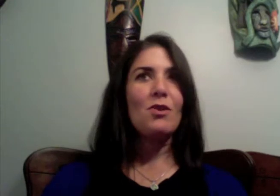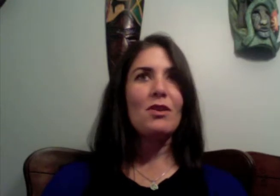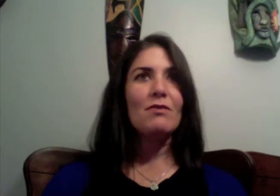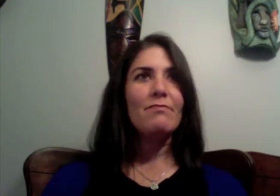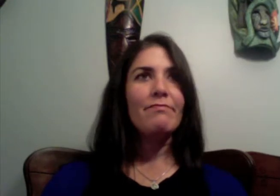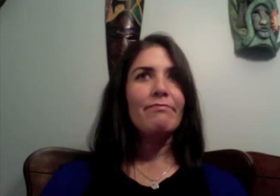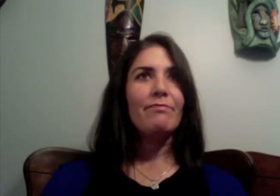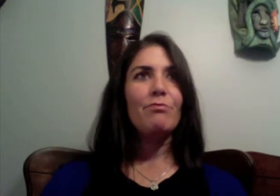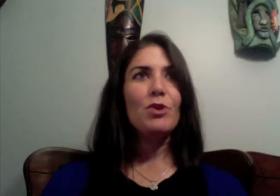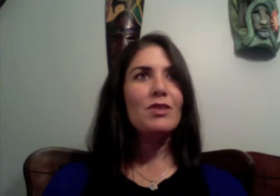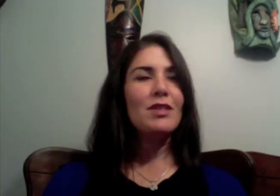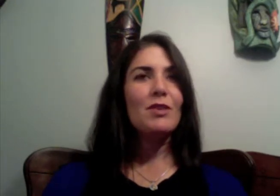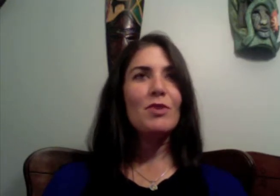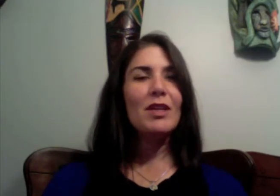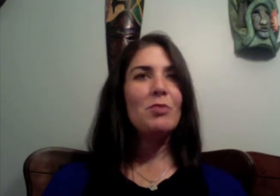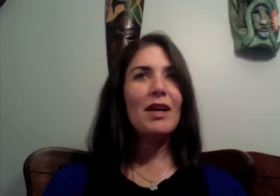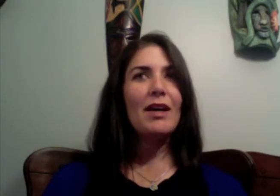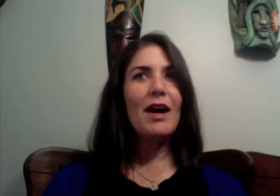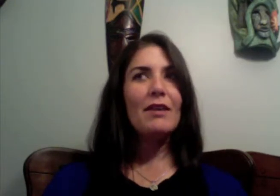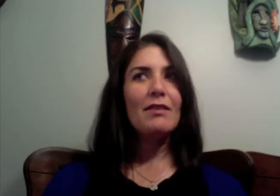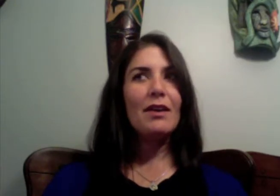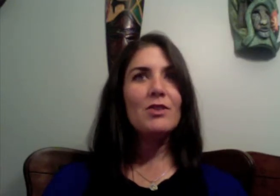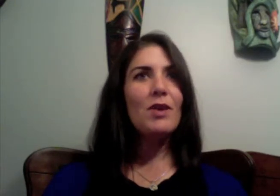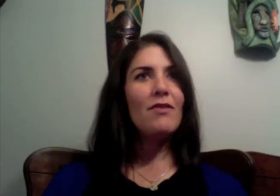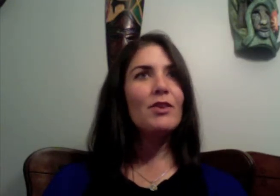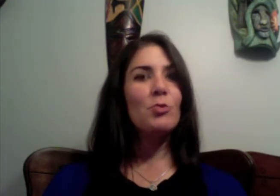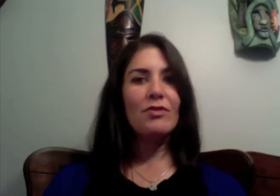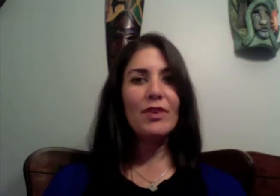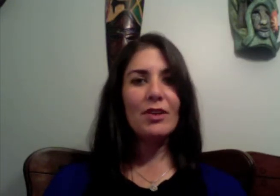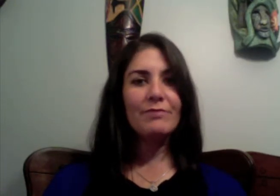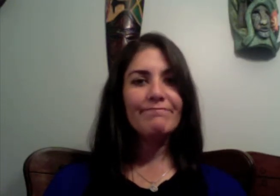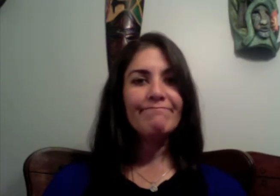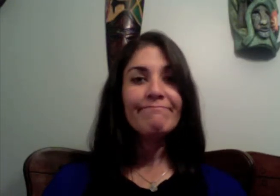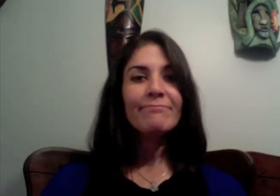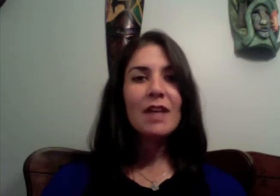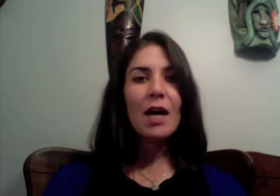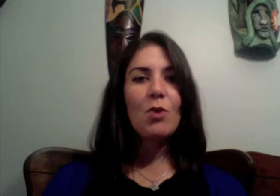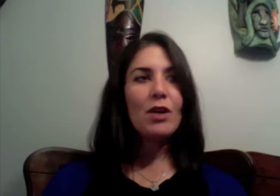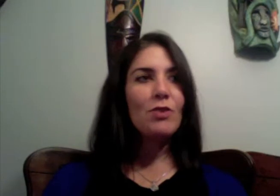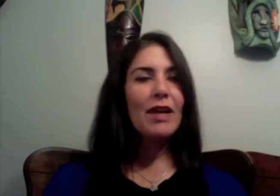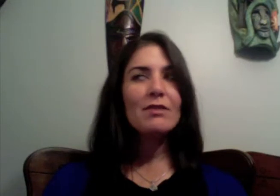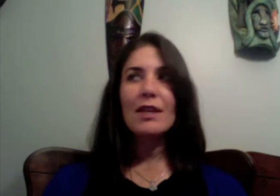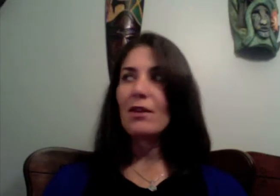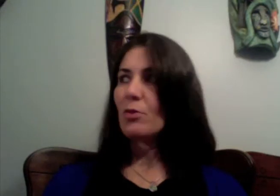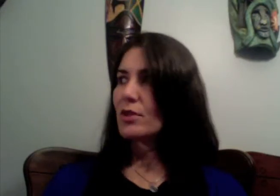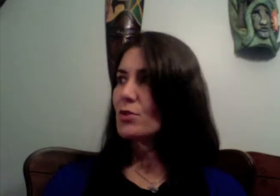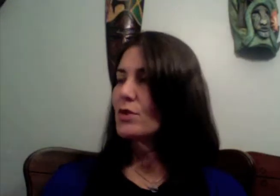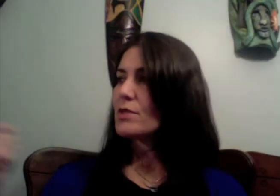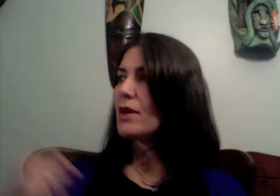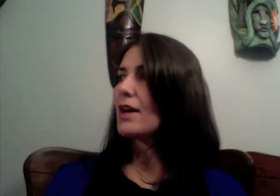books that I read but I I do have a little bit of fear I walk around I open the door to my